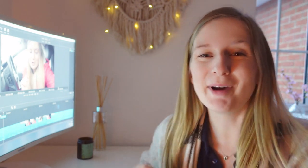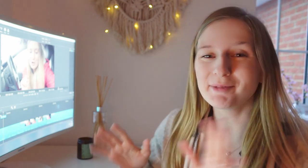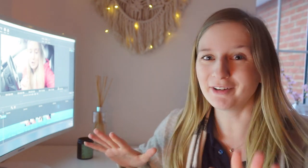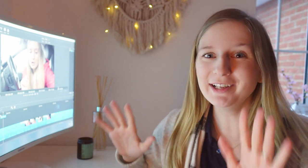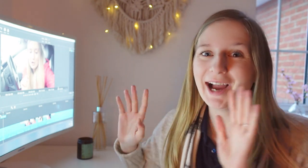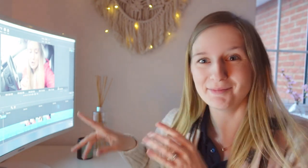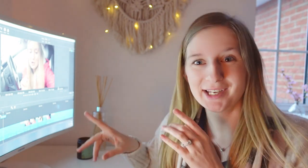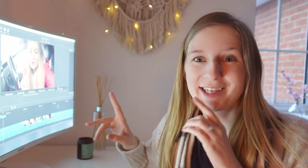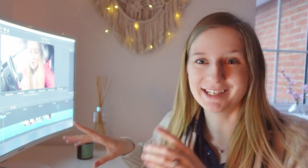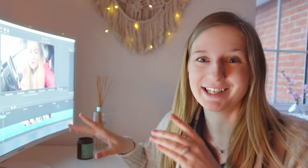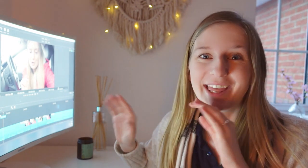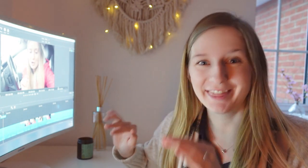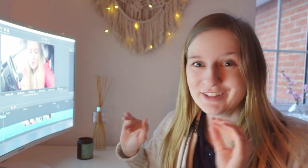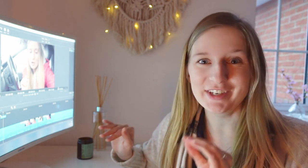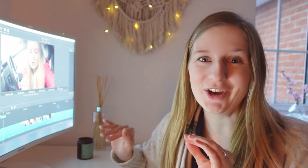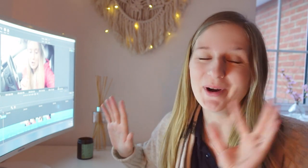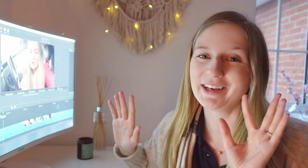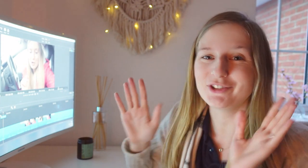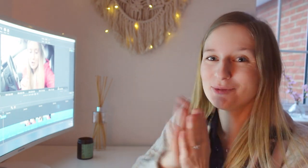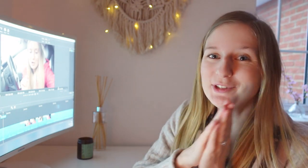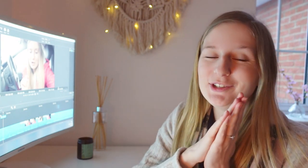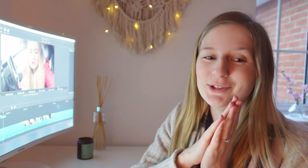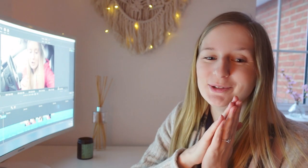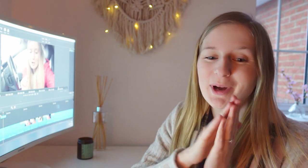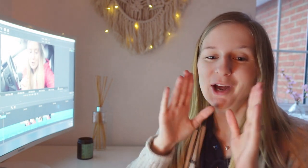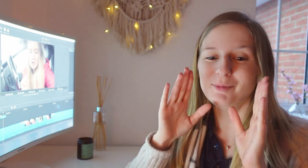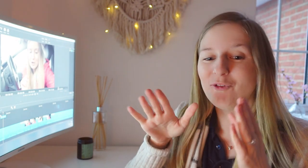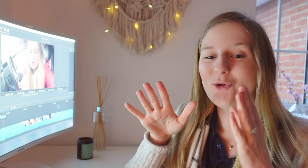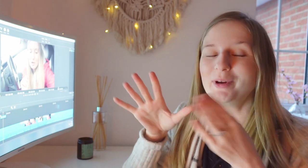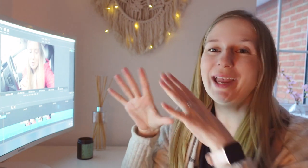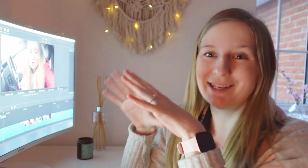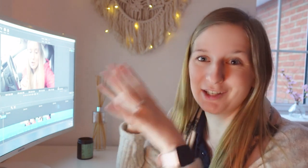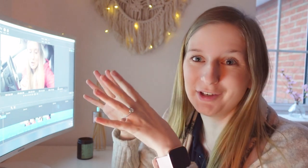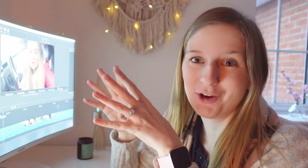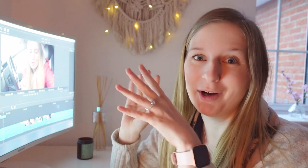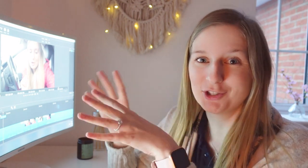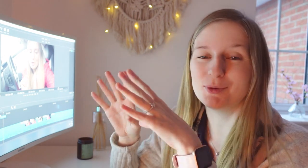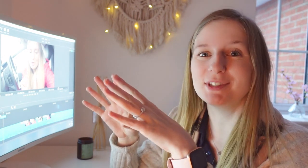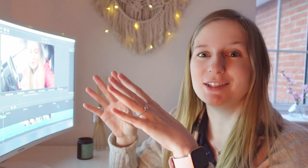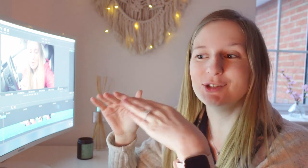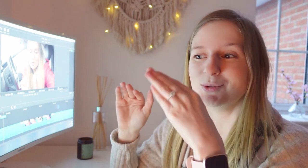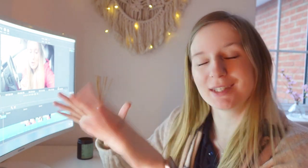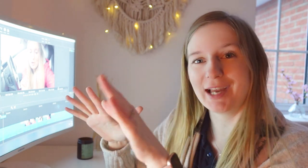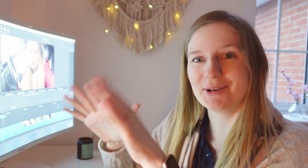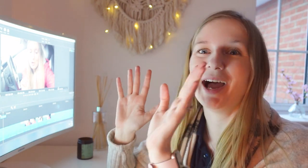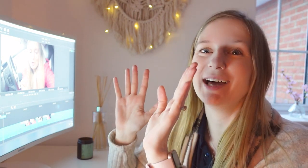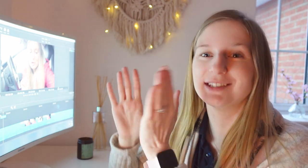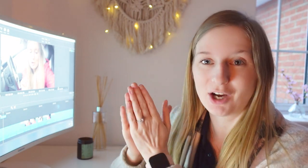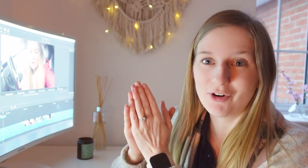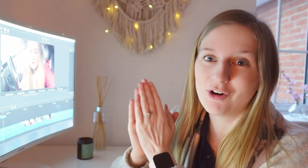I'm currently at my desk editing this video and I just wanted to before we get into the video I just wanted to sit down and come off